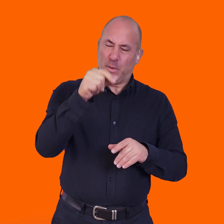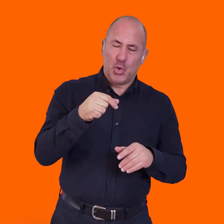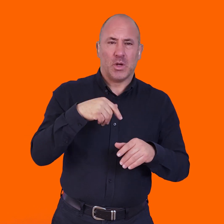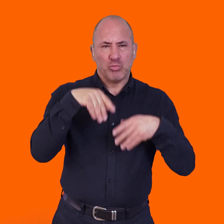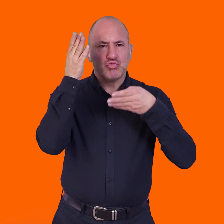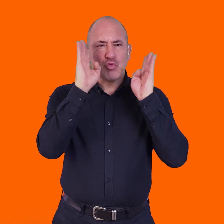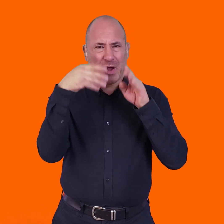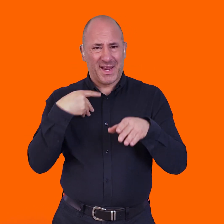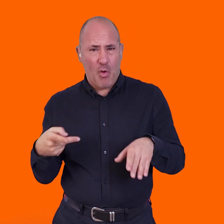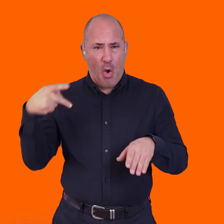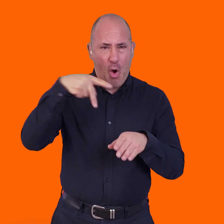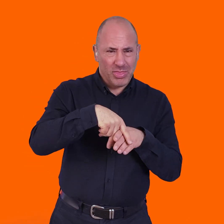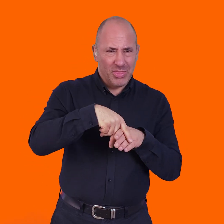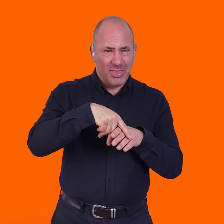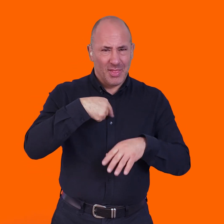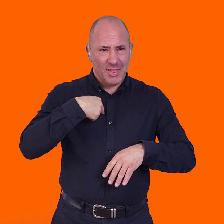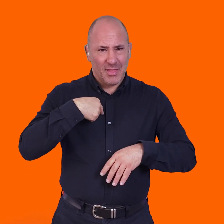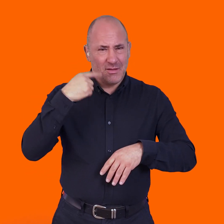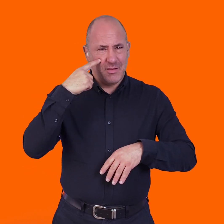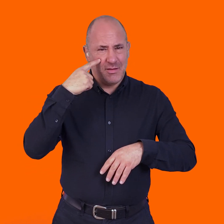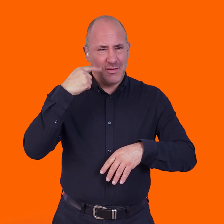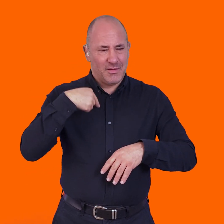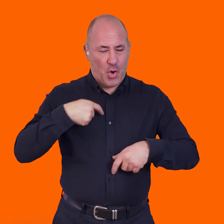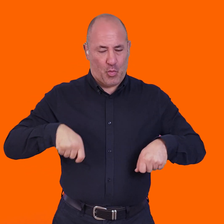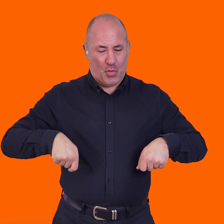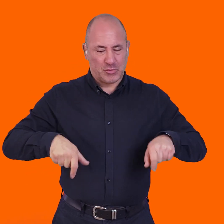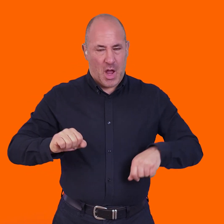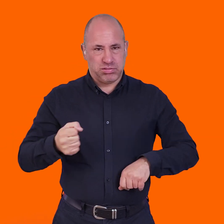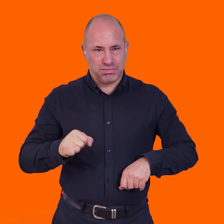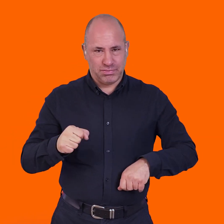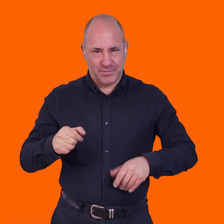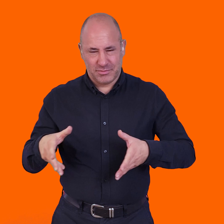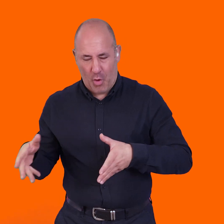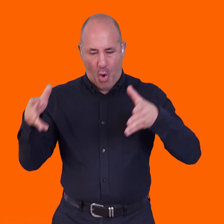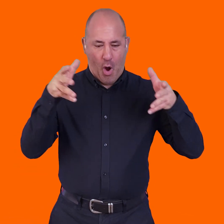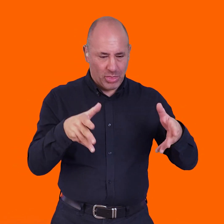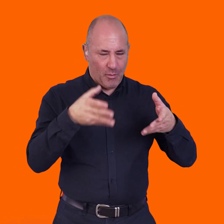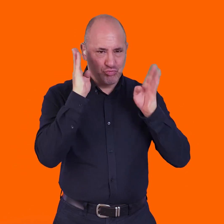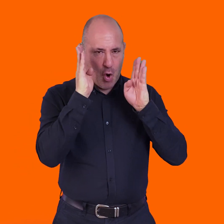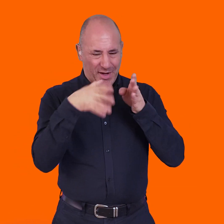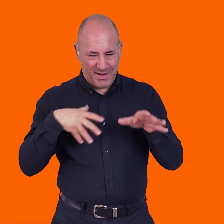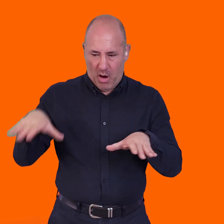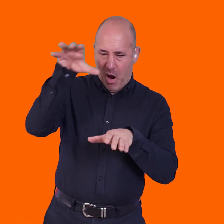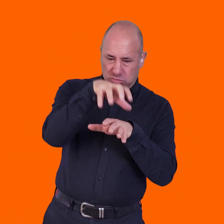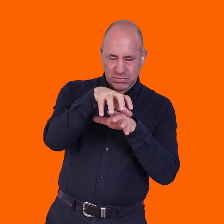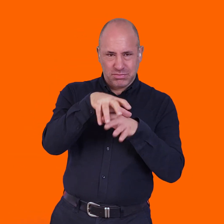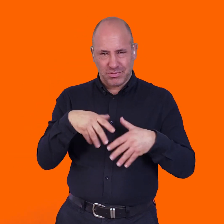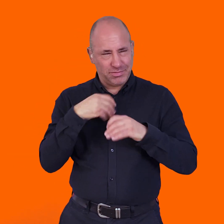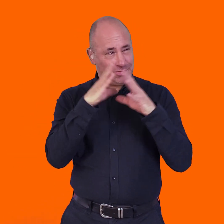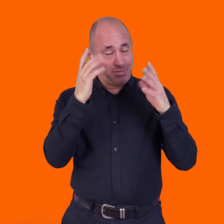on the moon. And just the thought of me being sat in a powered wheelchair on top of a donkey. And